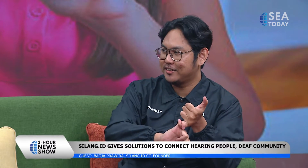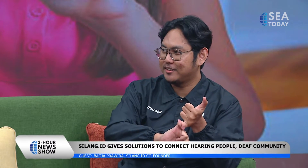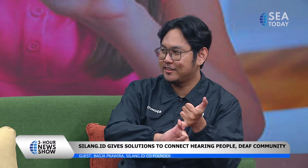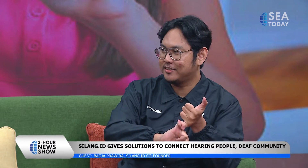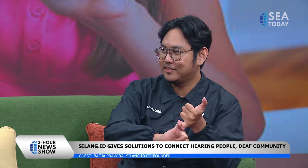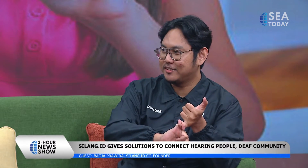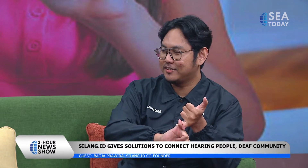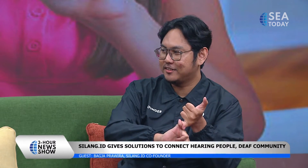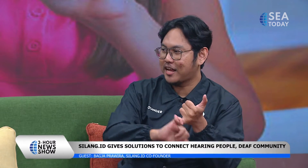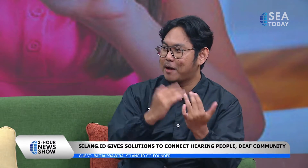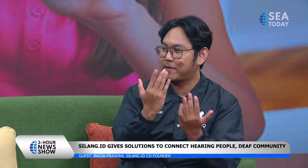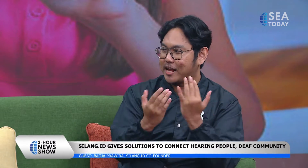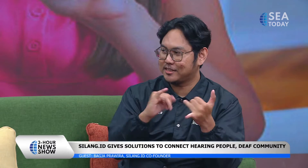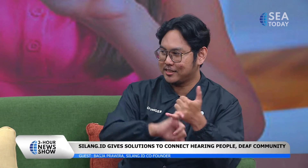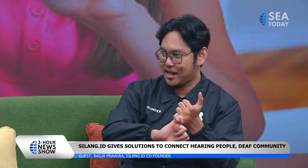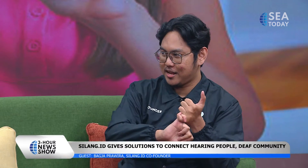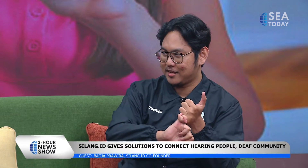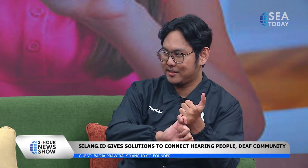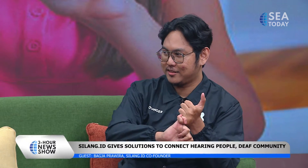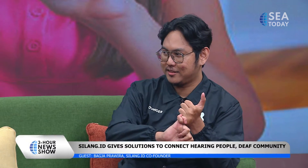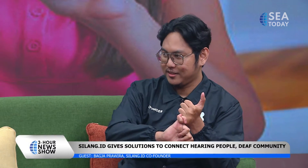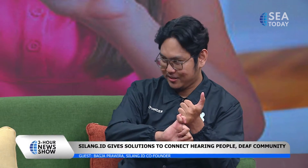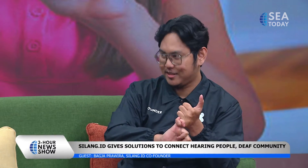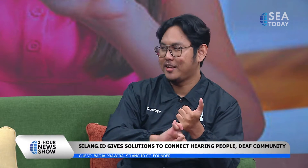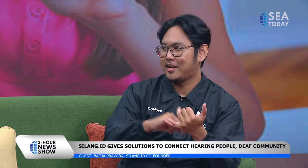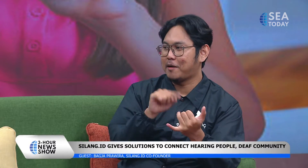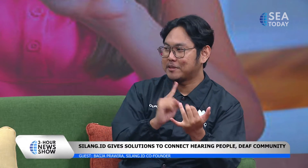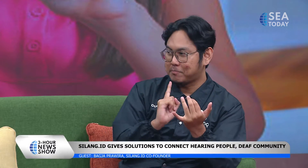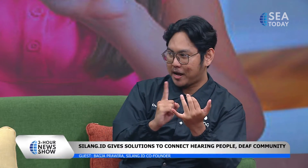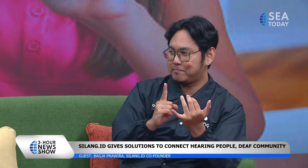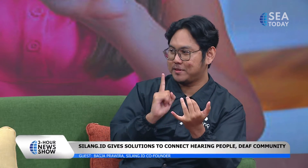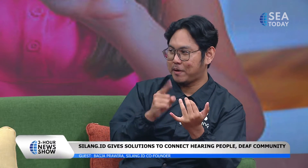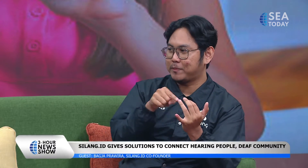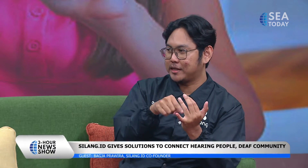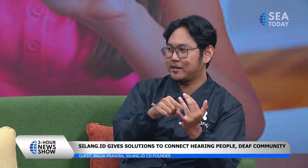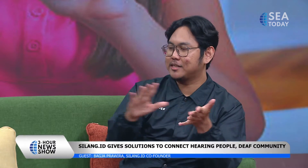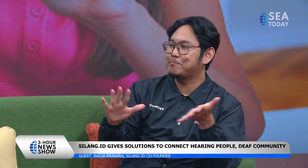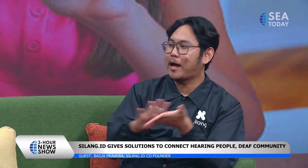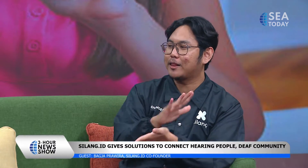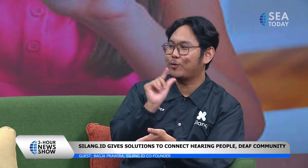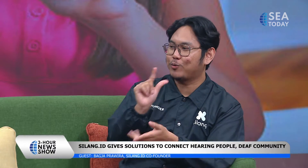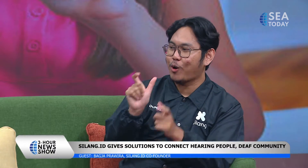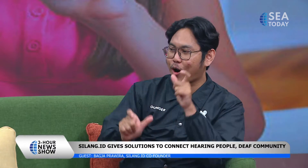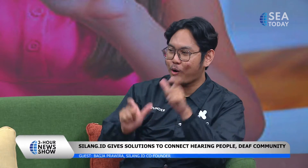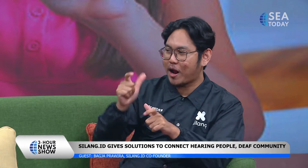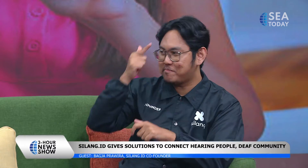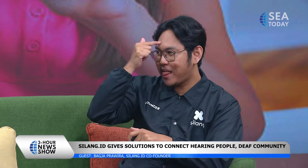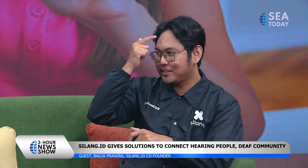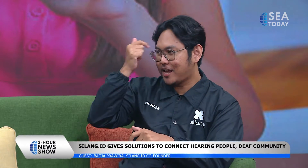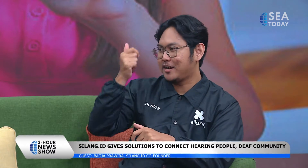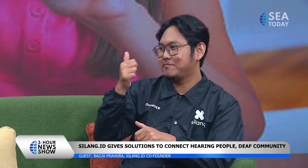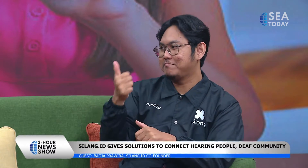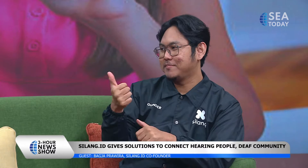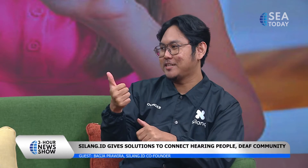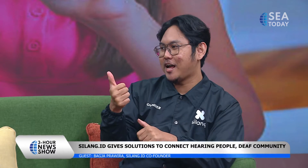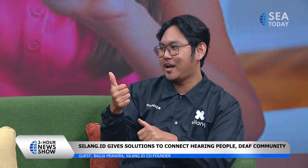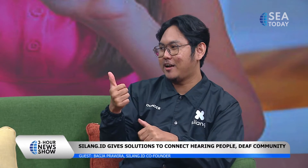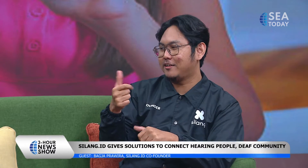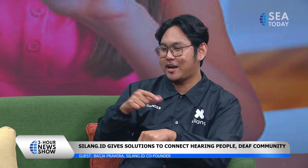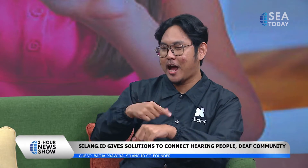we need with the application of silang because through this application it's it will be a chance for